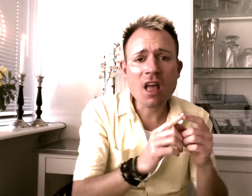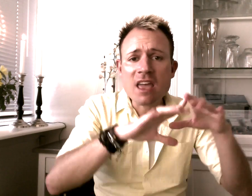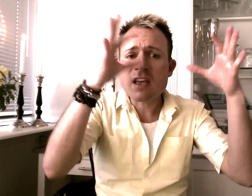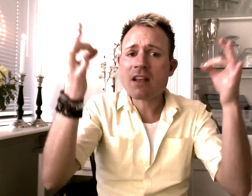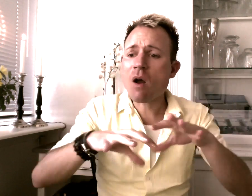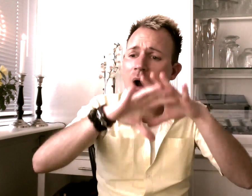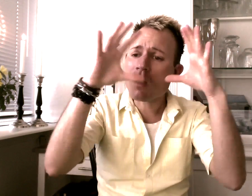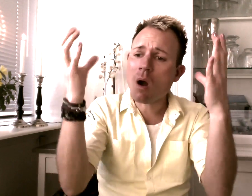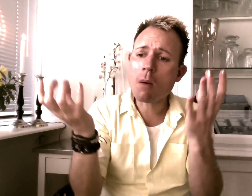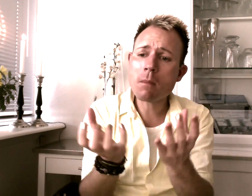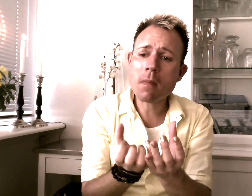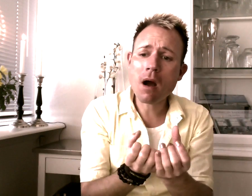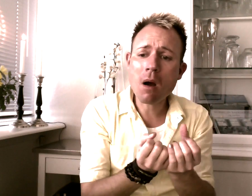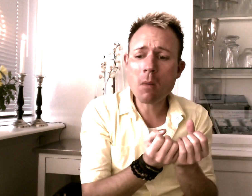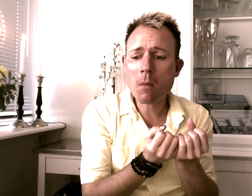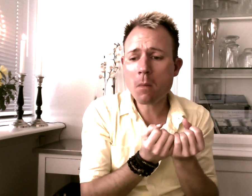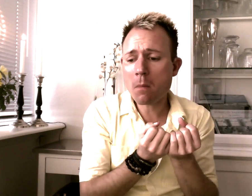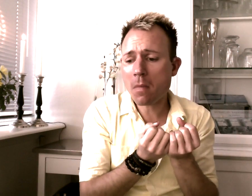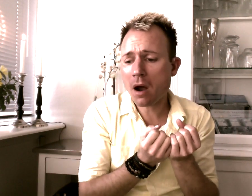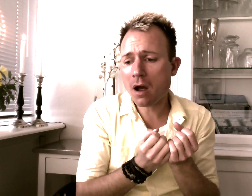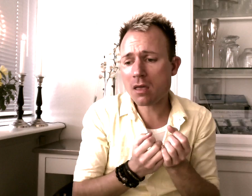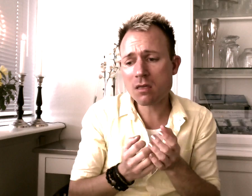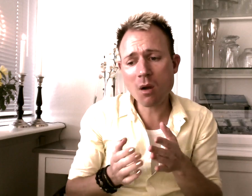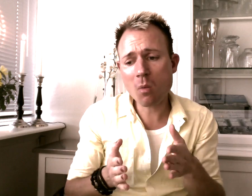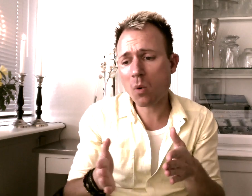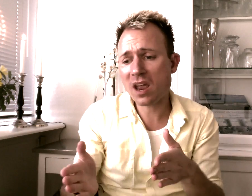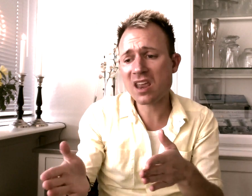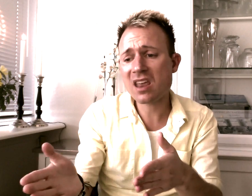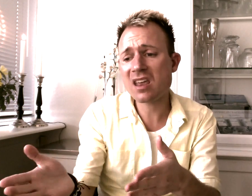everything's all by the way